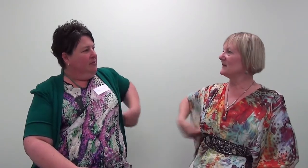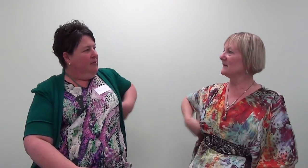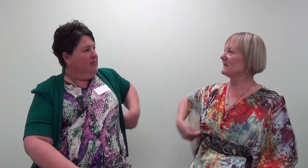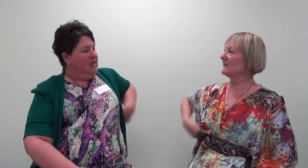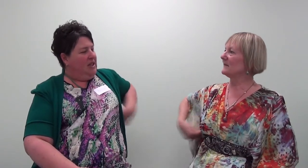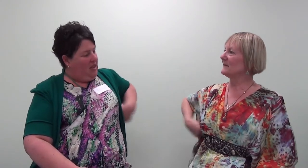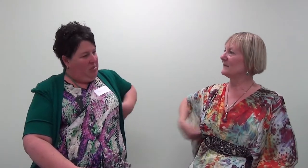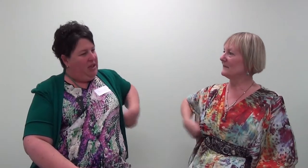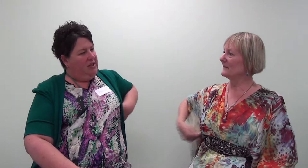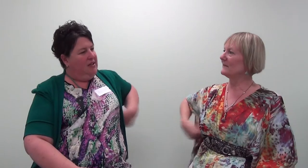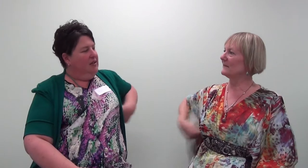Sending peace.